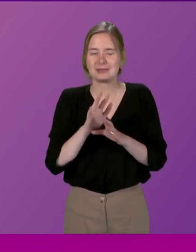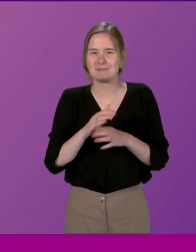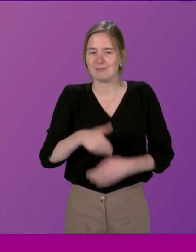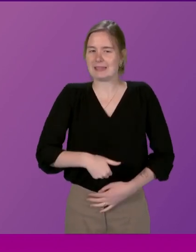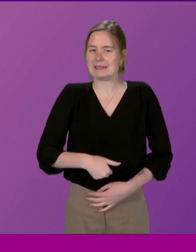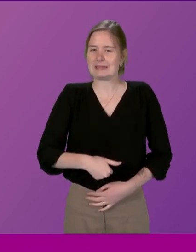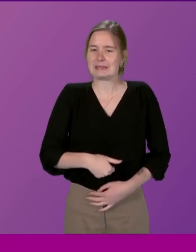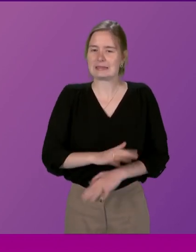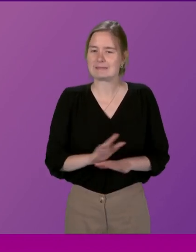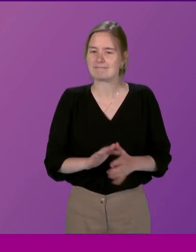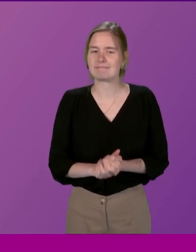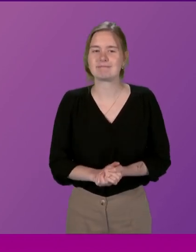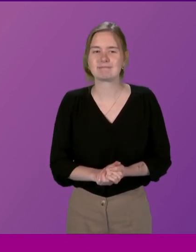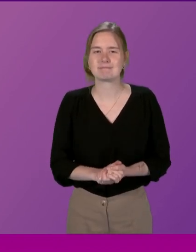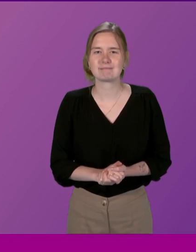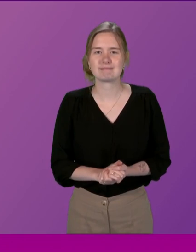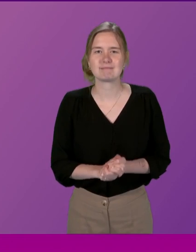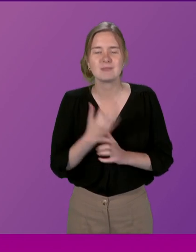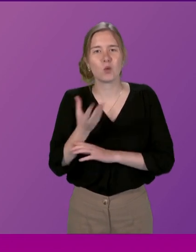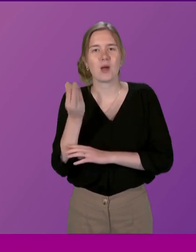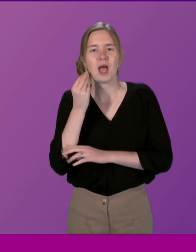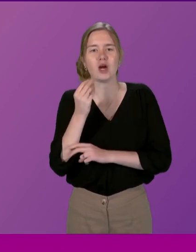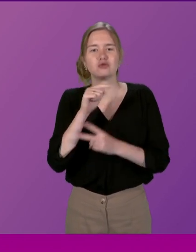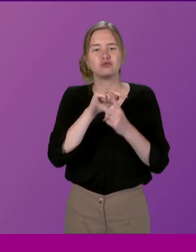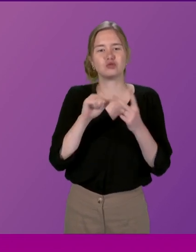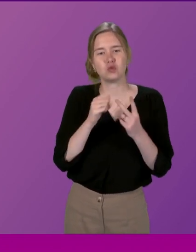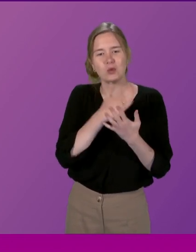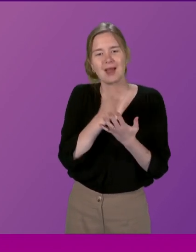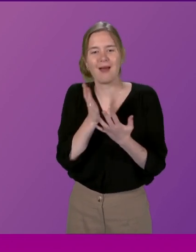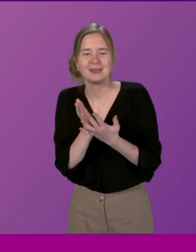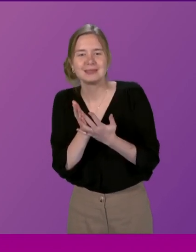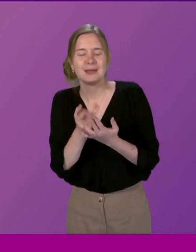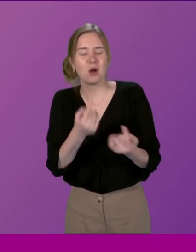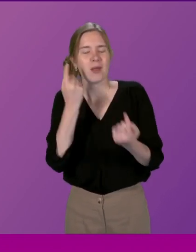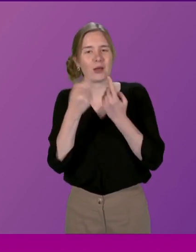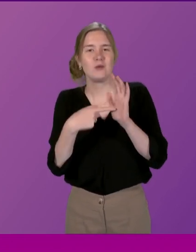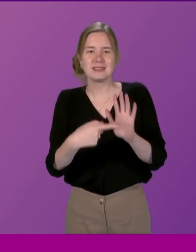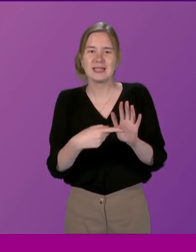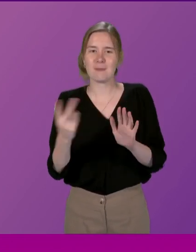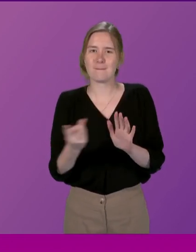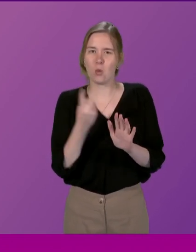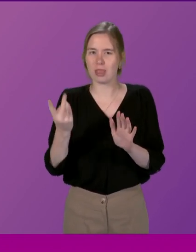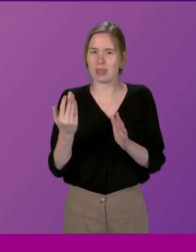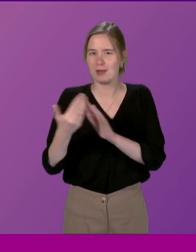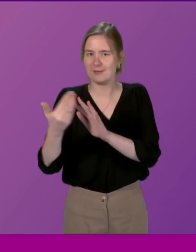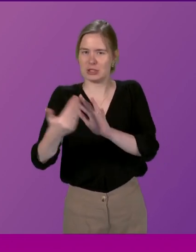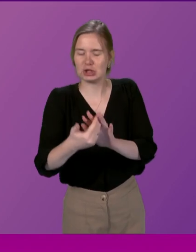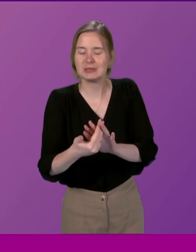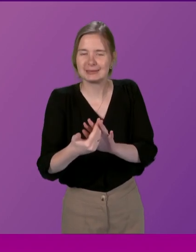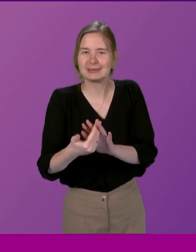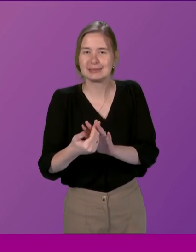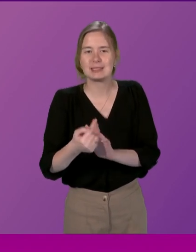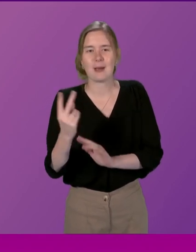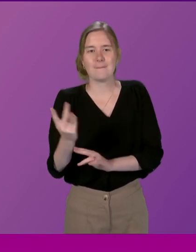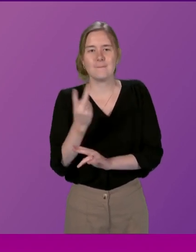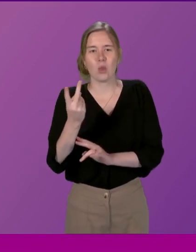right. Martin Whitfield. We heard earlier the concept of two sides of the same coin, but what I think we've seen in both of those interventions is perhaps both